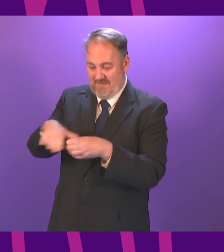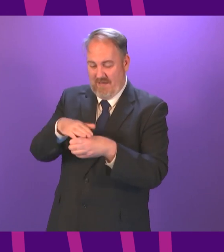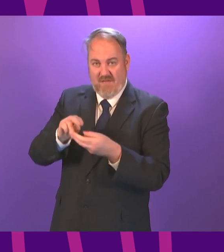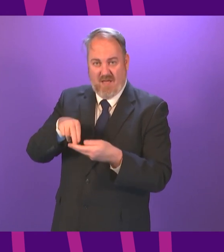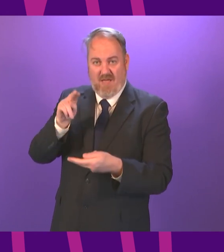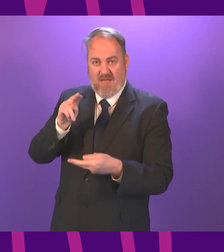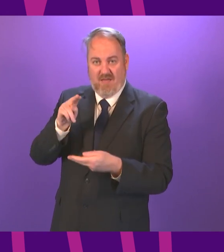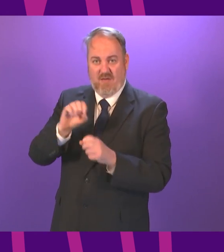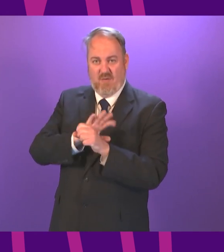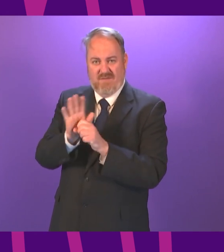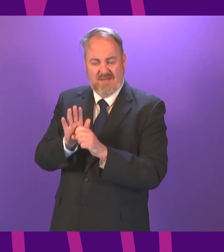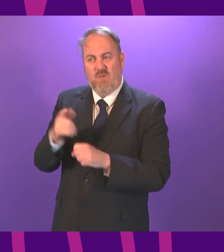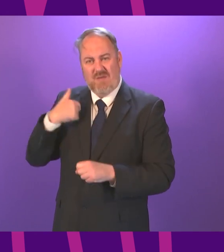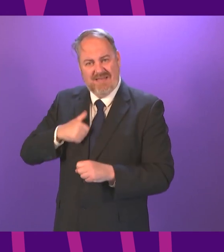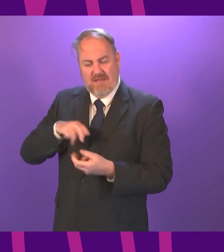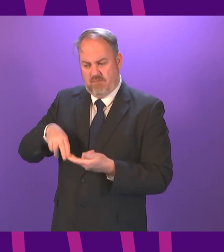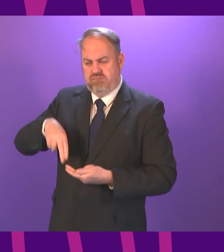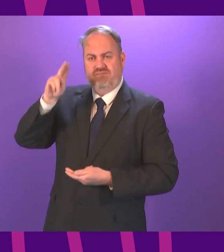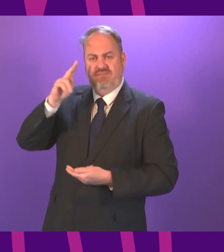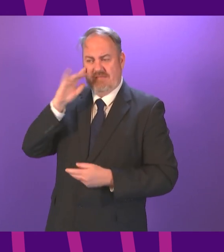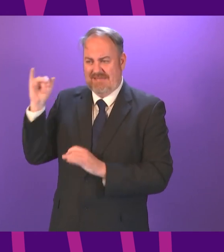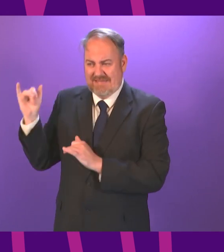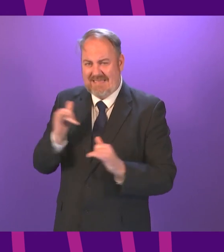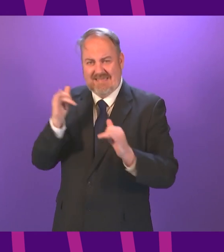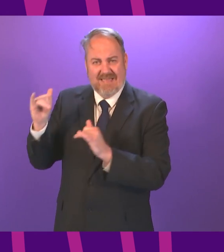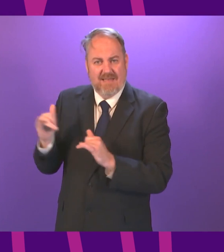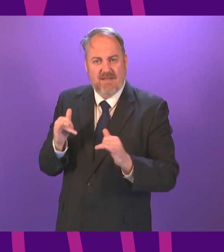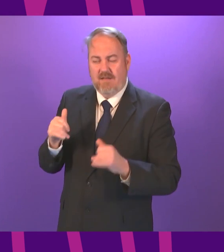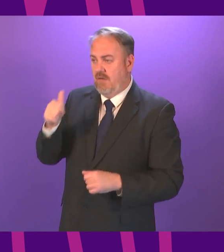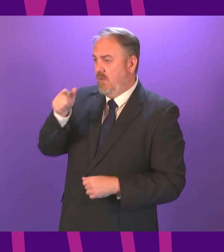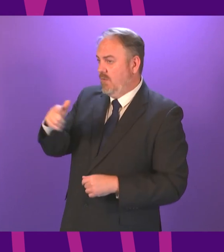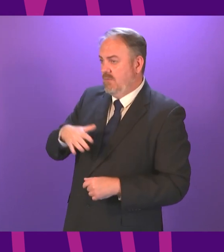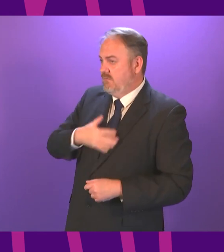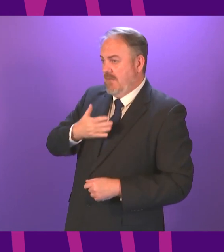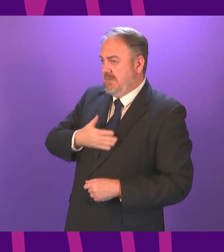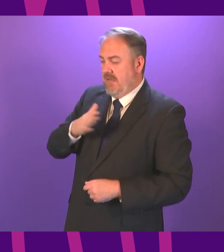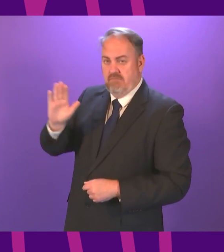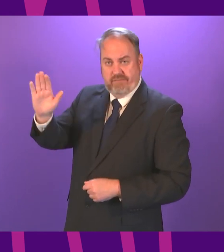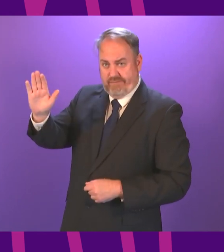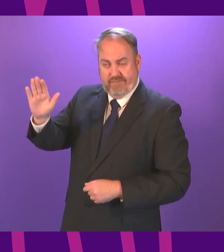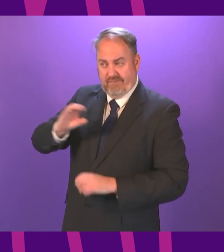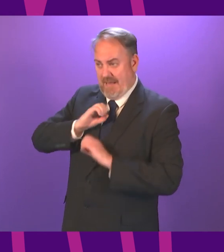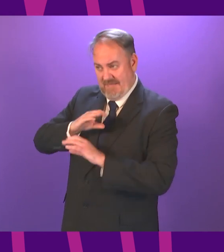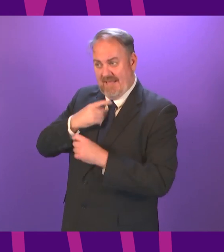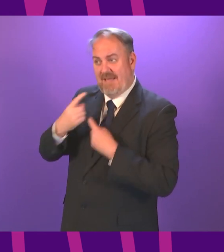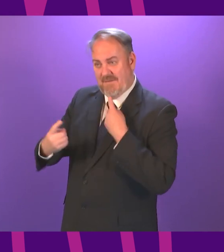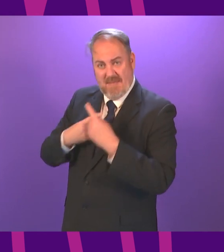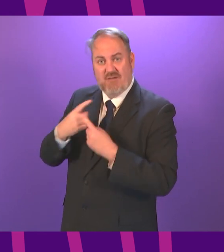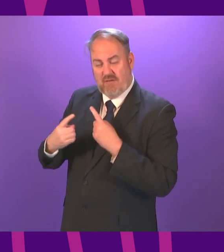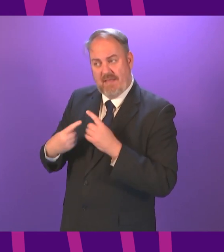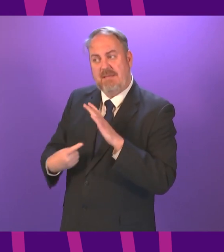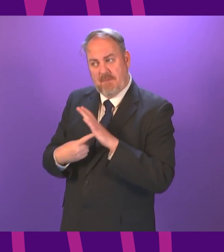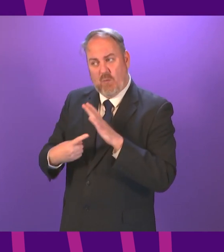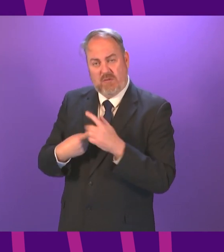We also need rollout of the vaccine. The Deputy First Minister shouldn't be getting upset. I'm giving advice that's important to the people of Glasgow, so he shouldn't be getting